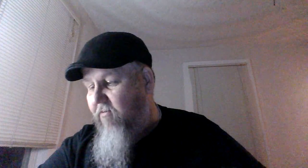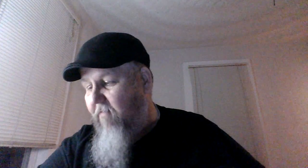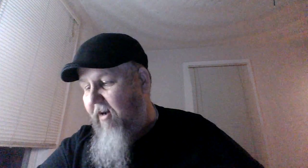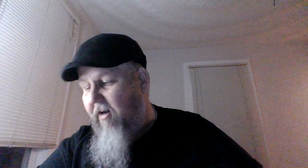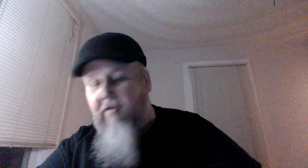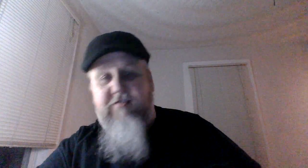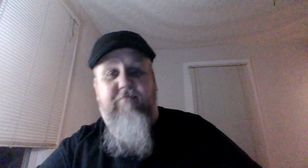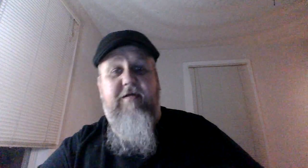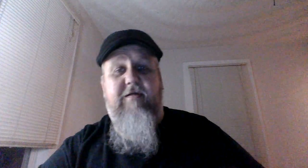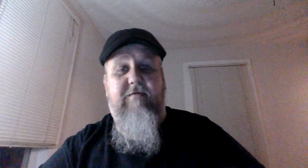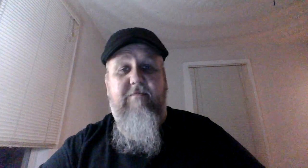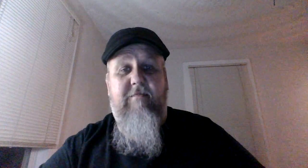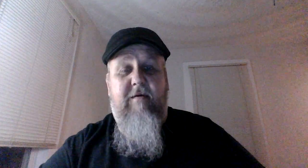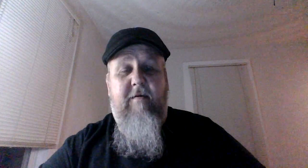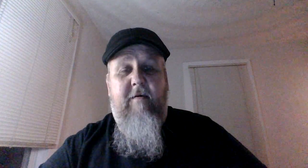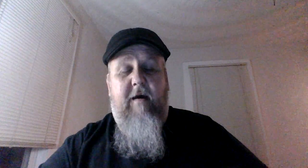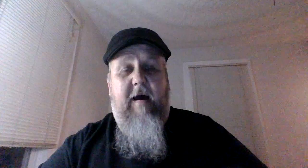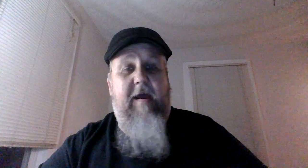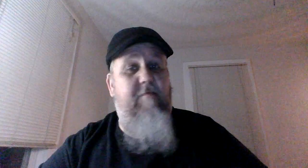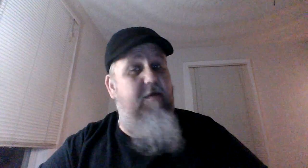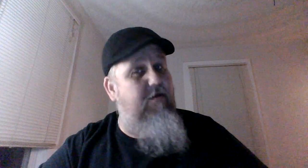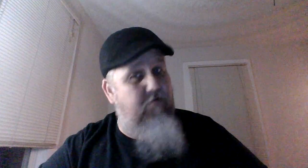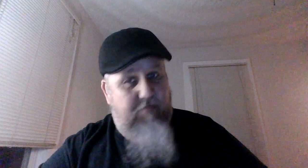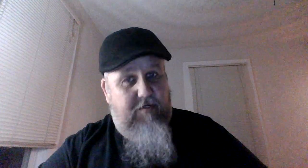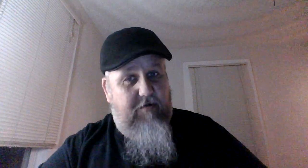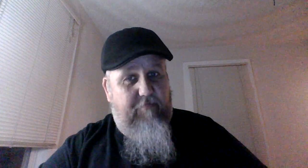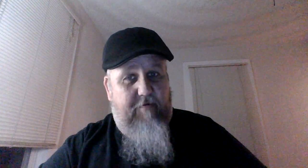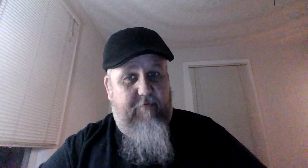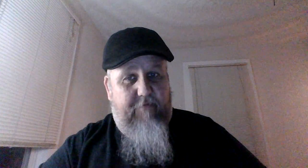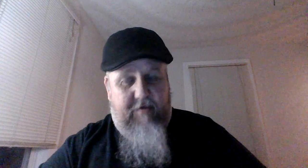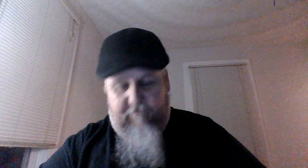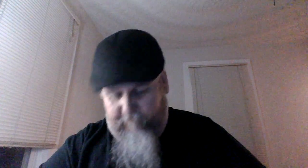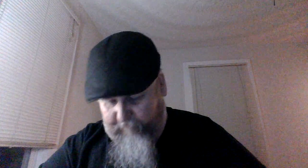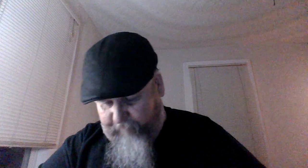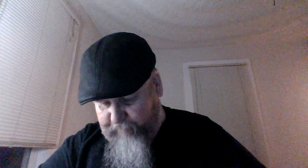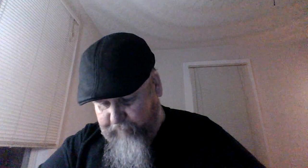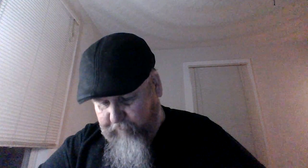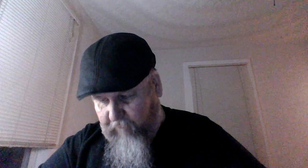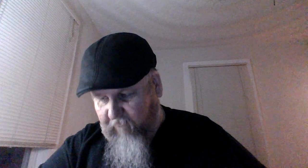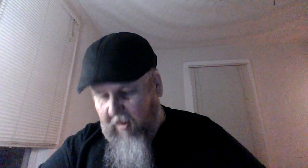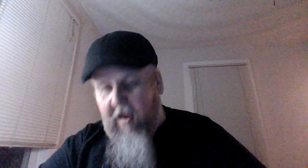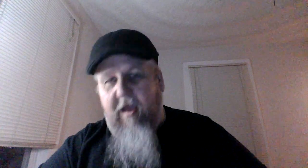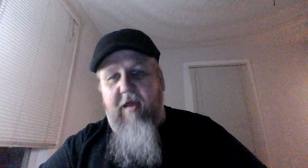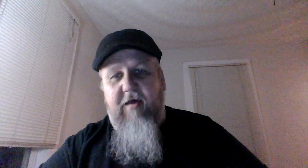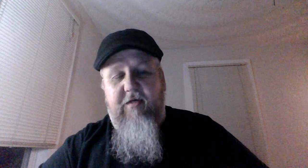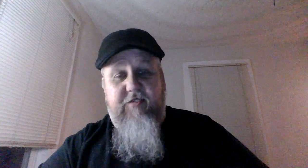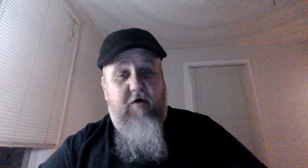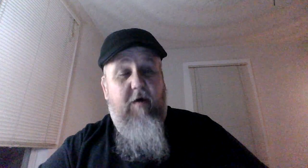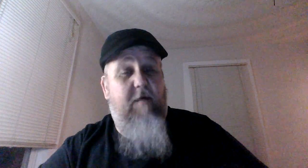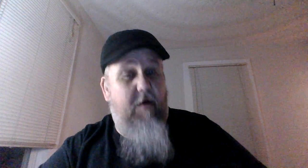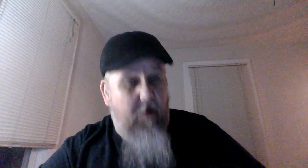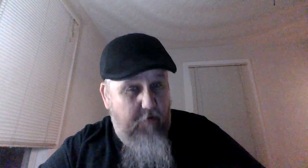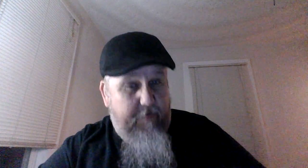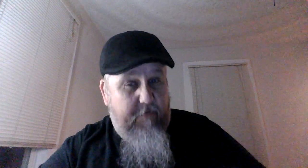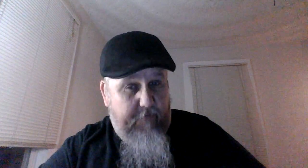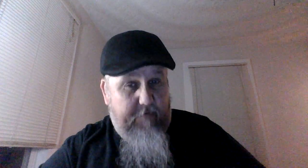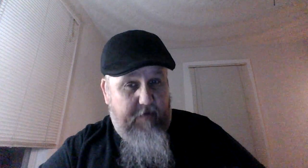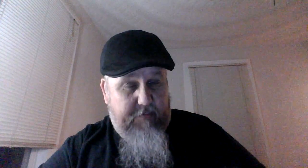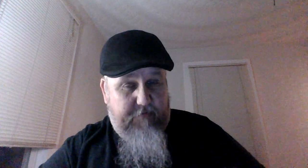you my honest opinion I am a huge Dr. Pepper fan so I'm hoping for the best